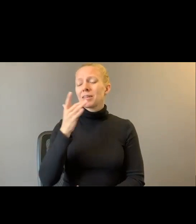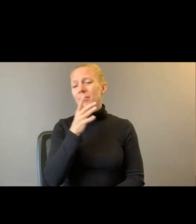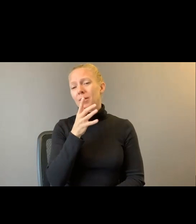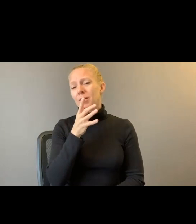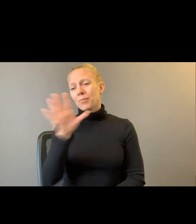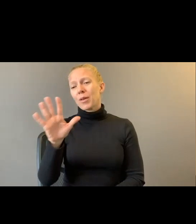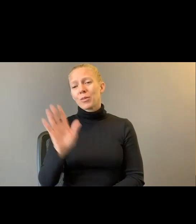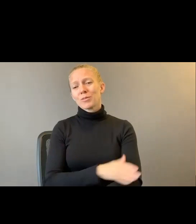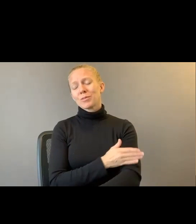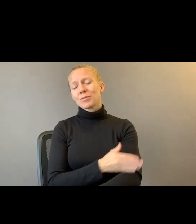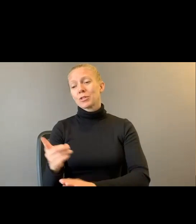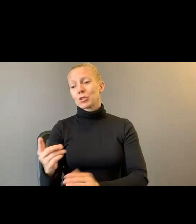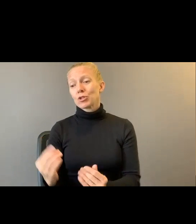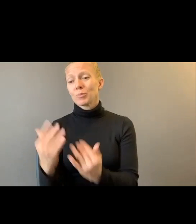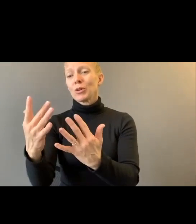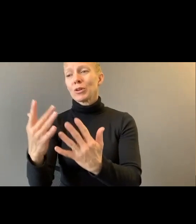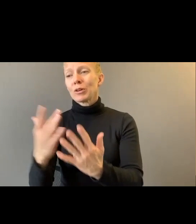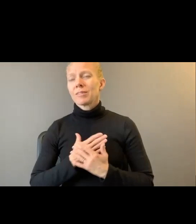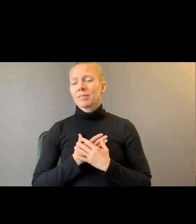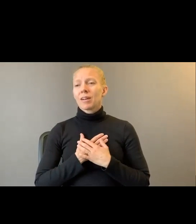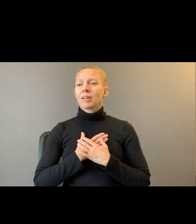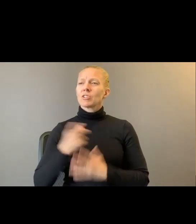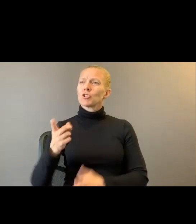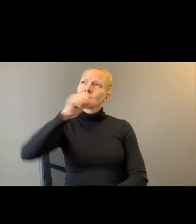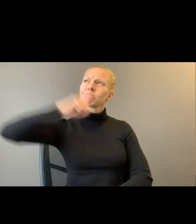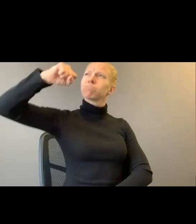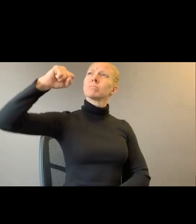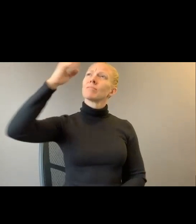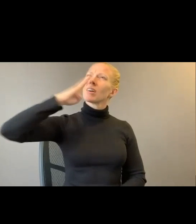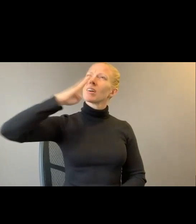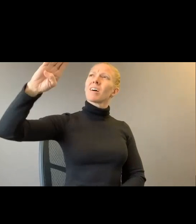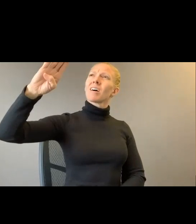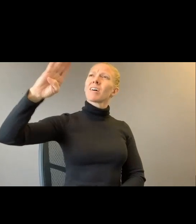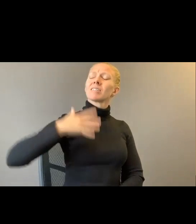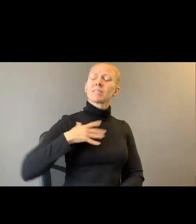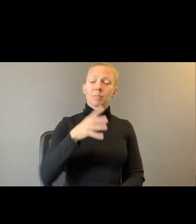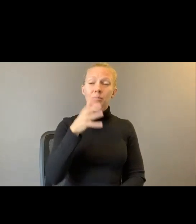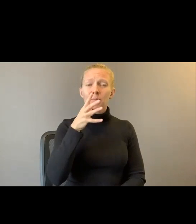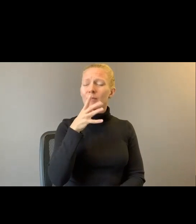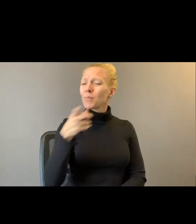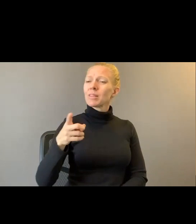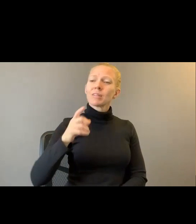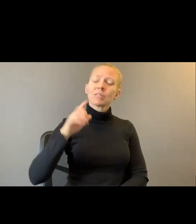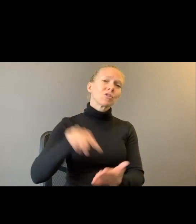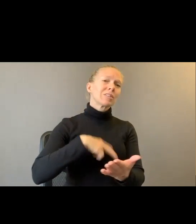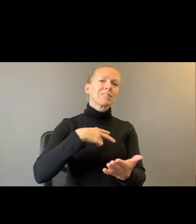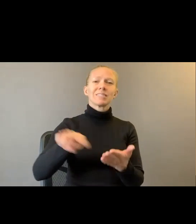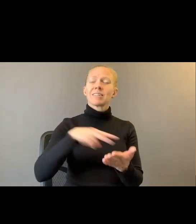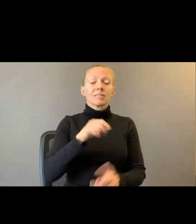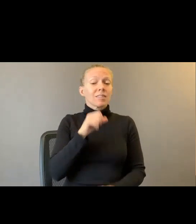she talked back hard at God. Oh, my mother, she danced unbroken too.